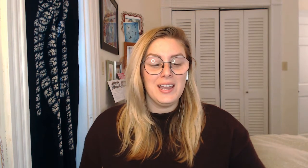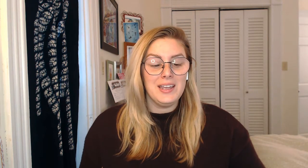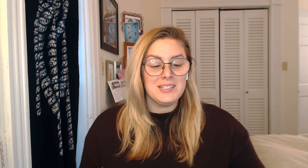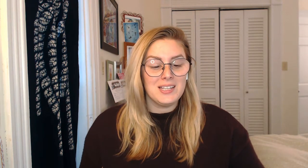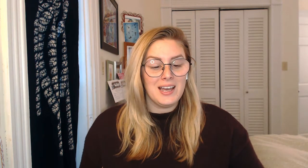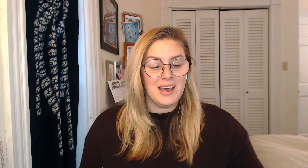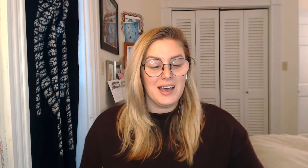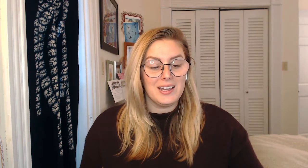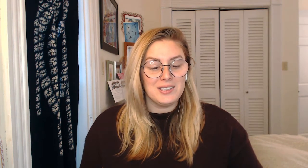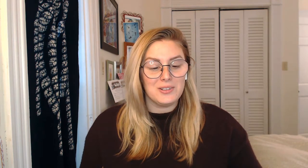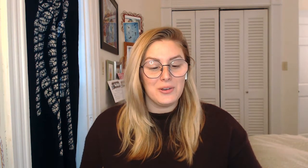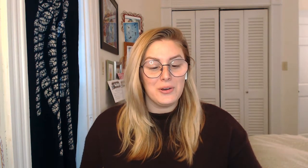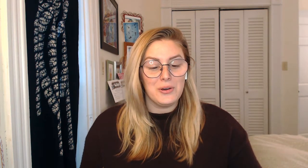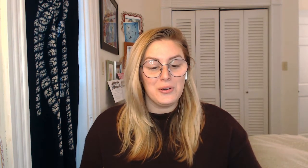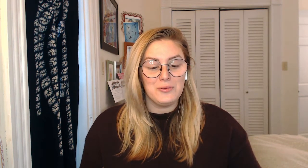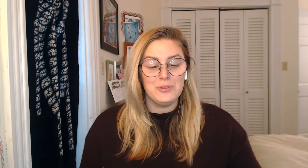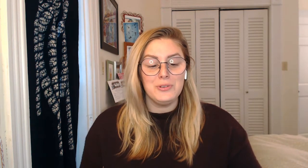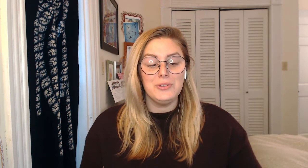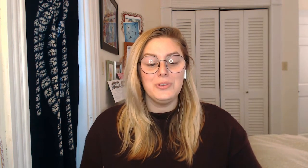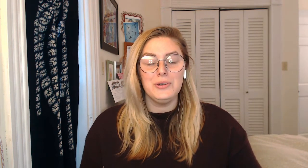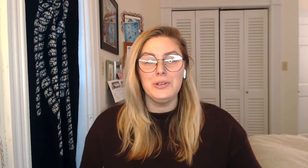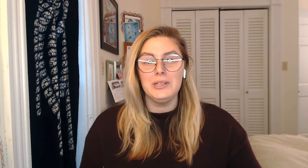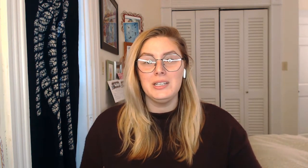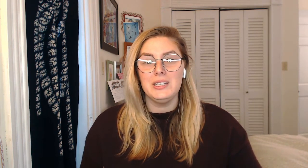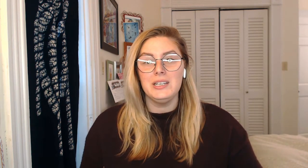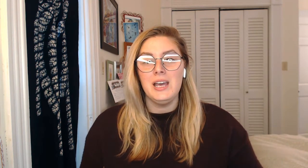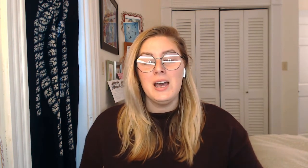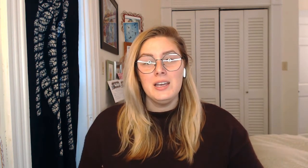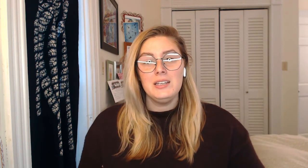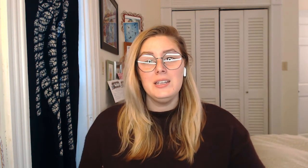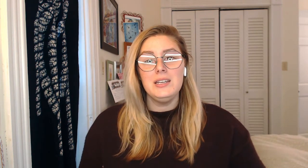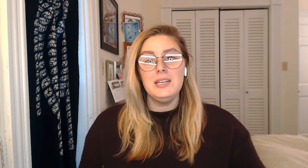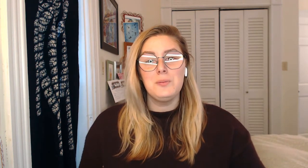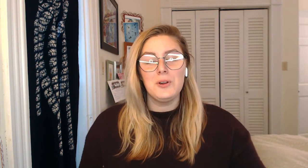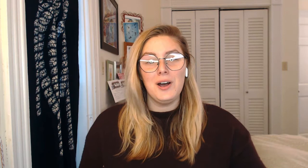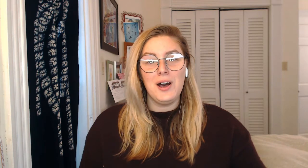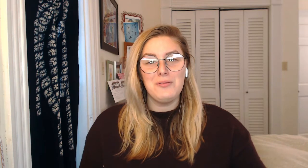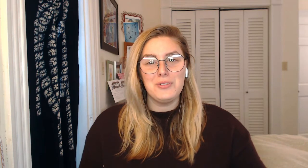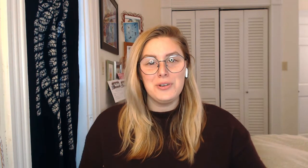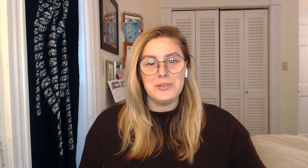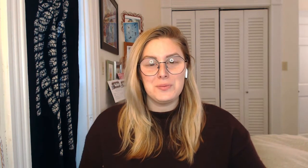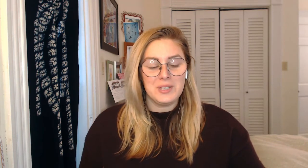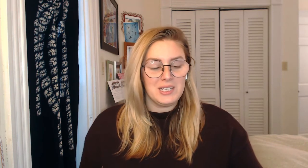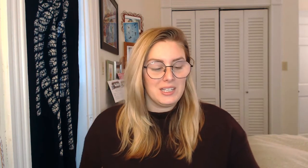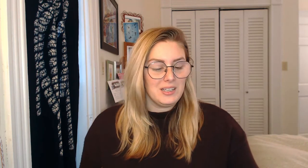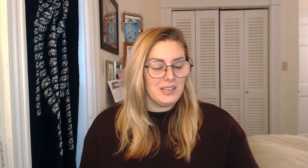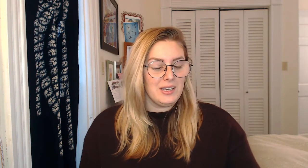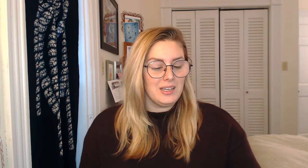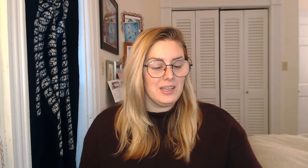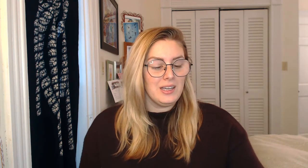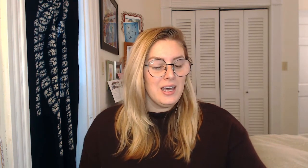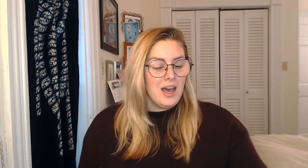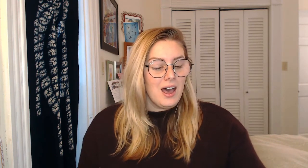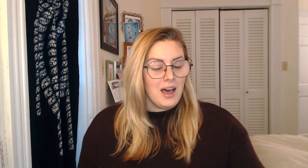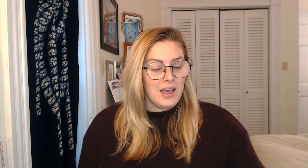that so fully He propers me. I